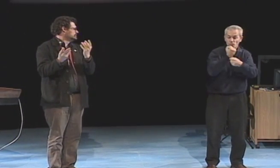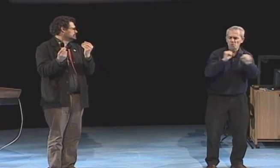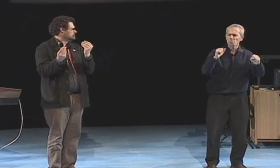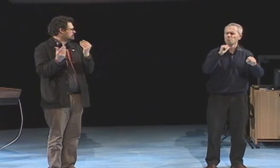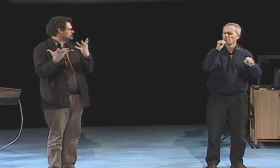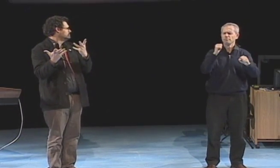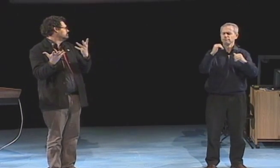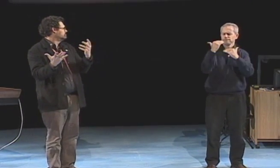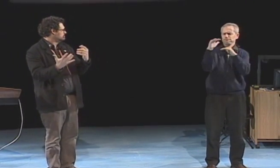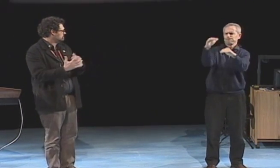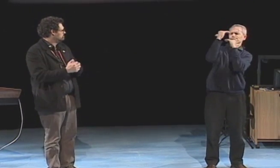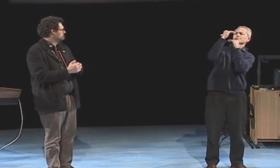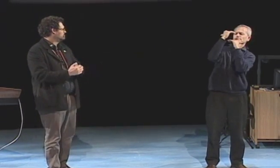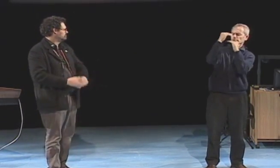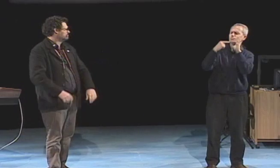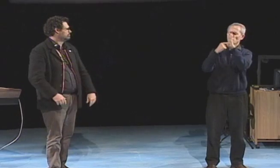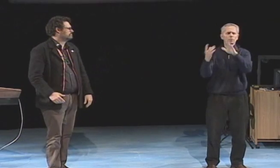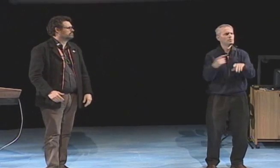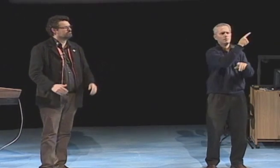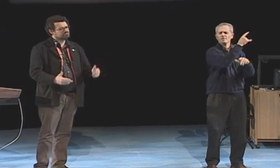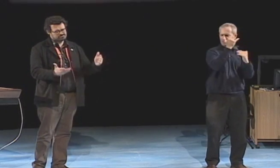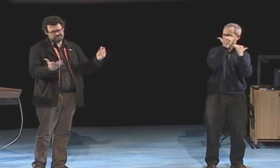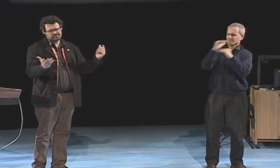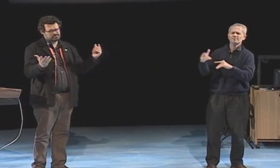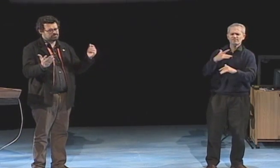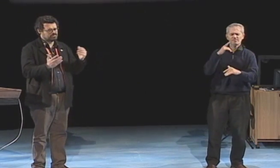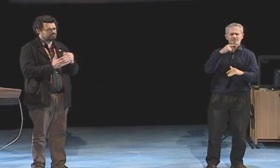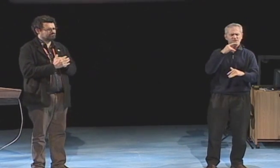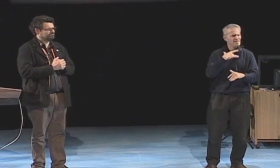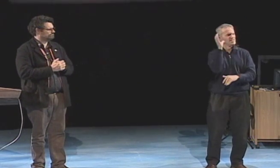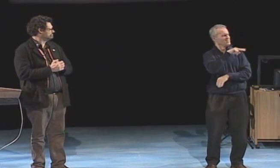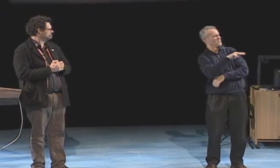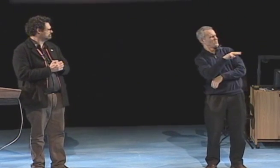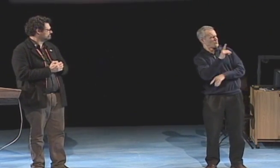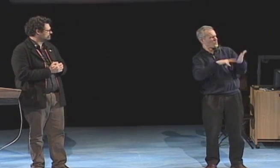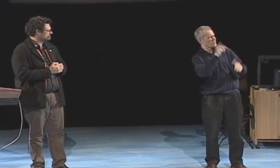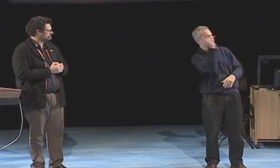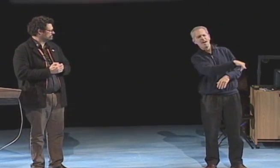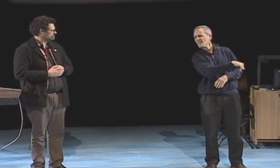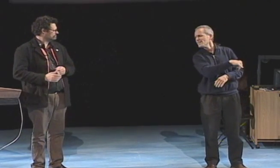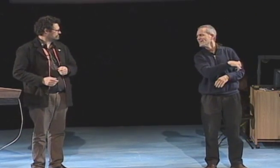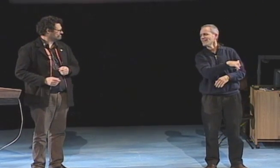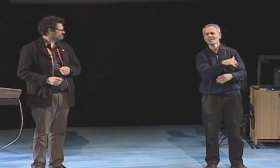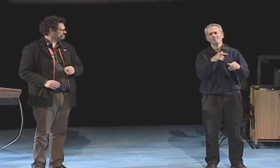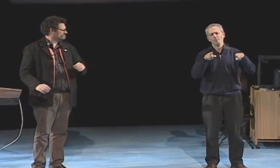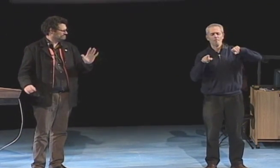I wanted to represent, again, the limitations of being deaf in the hearing world.